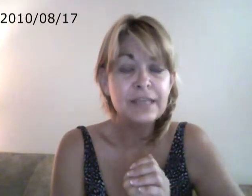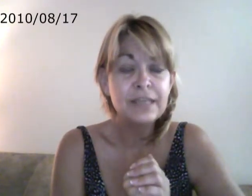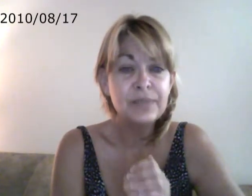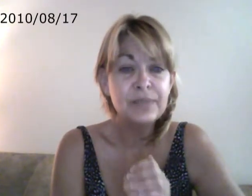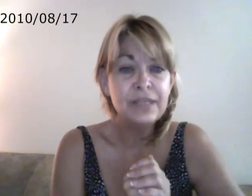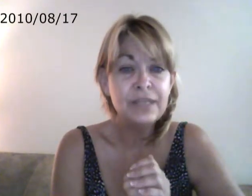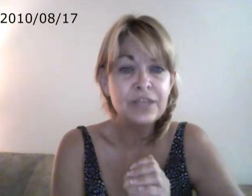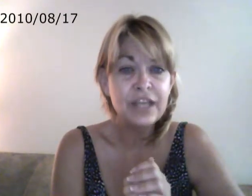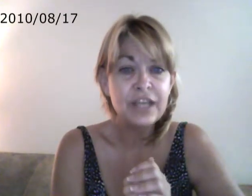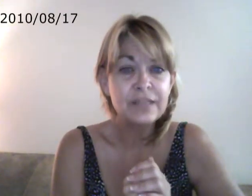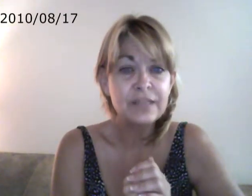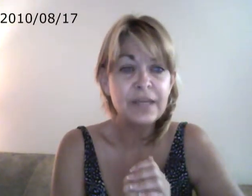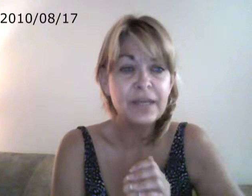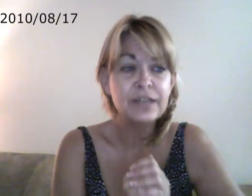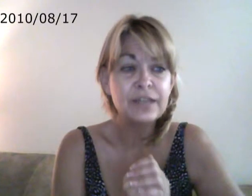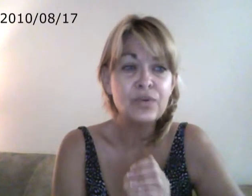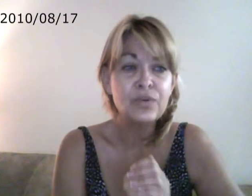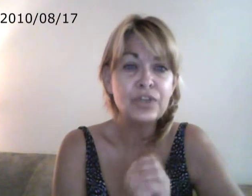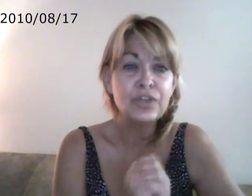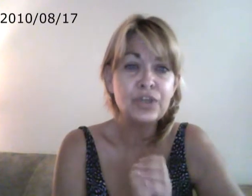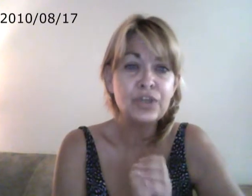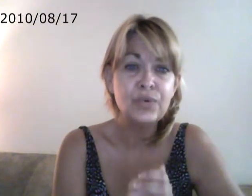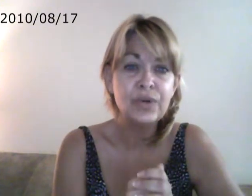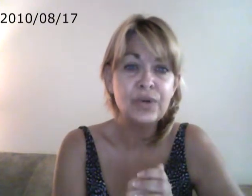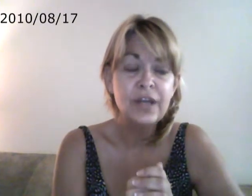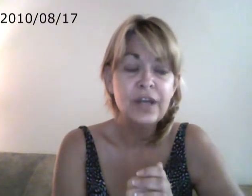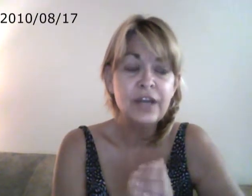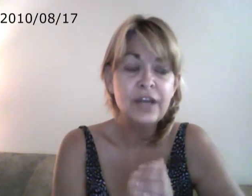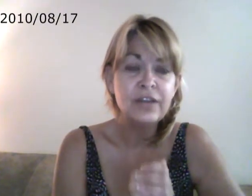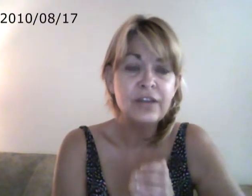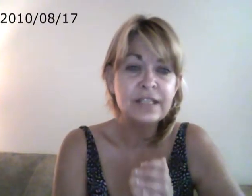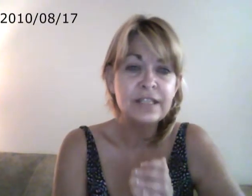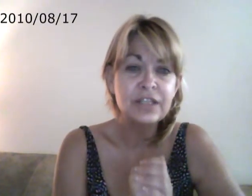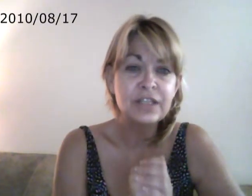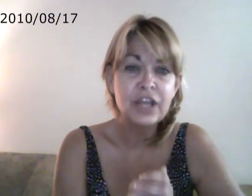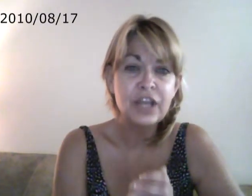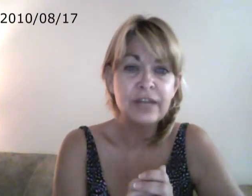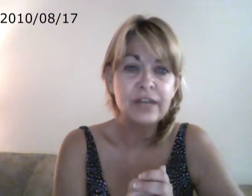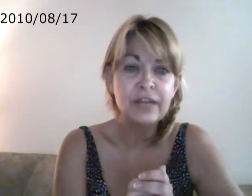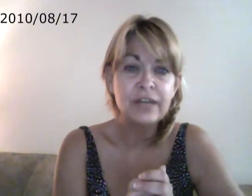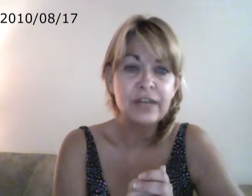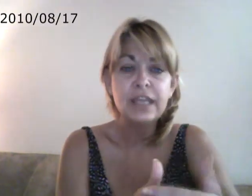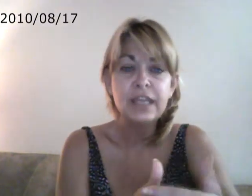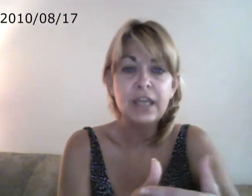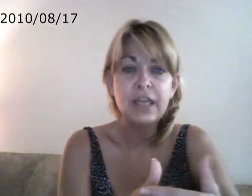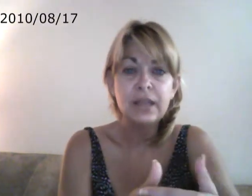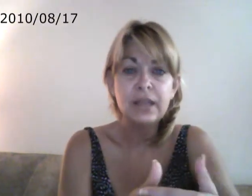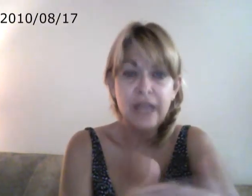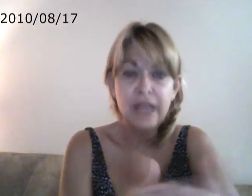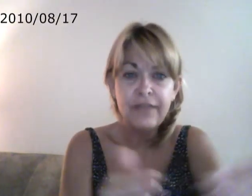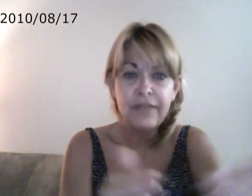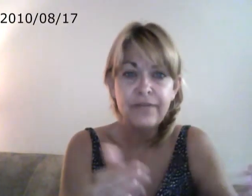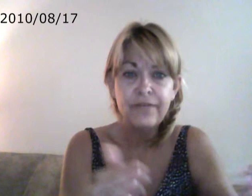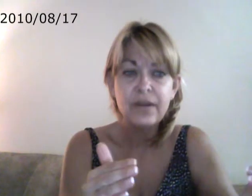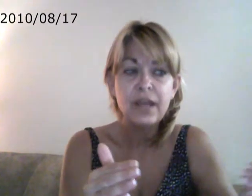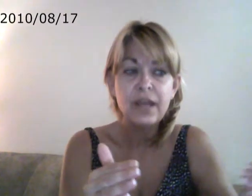completely rejected because in order to cure an autistic child, the life and